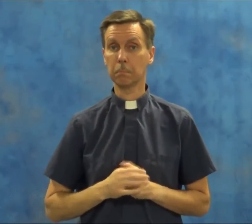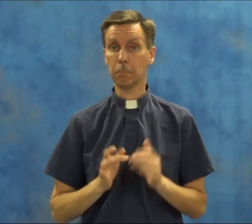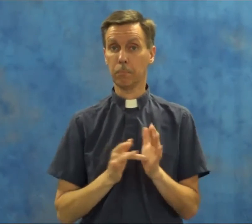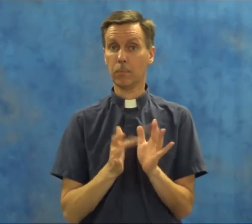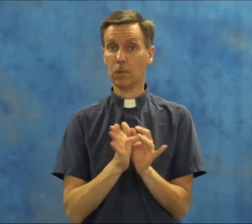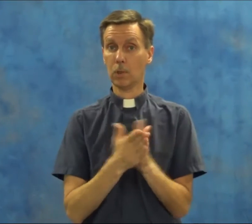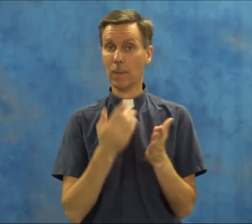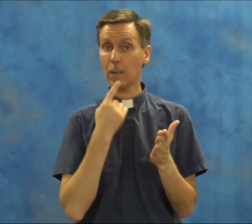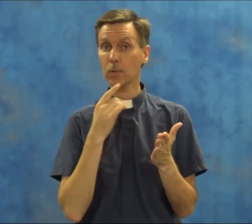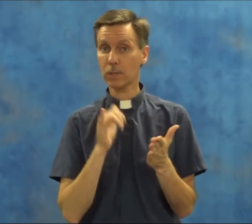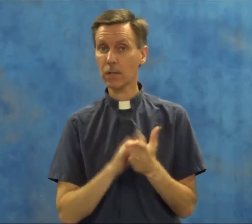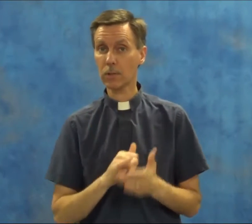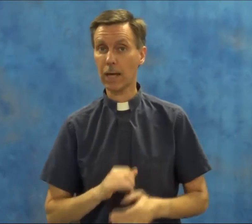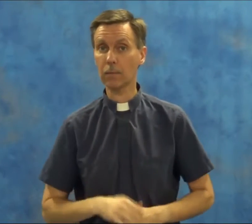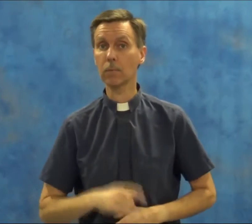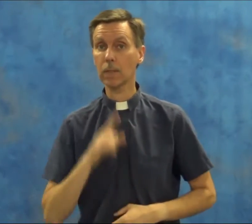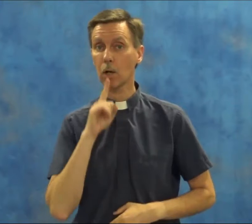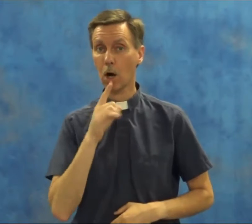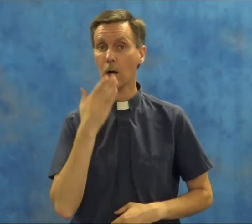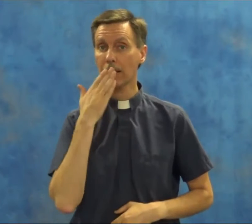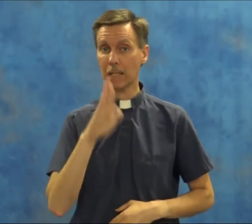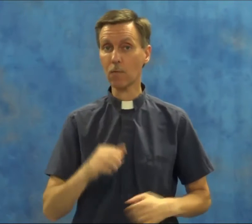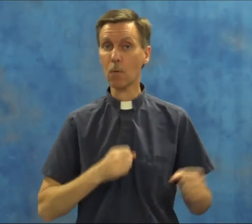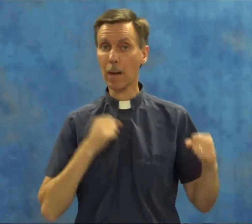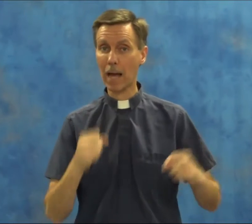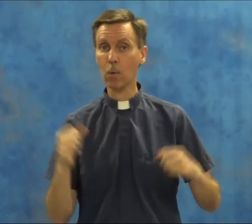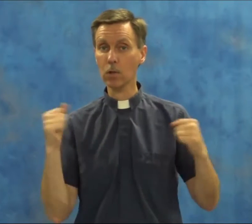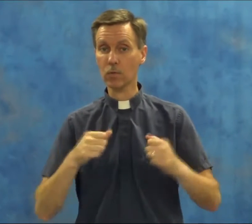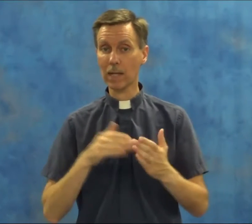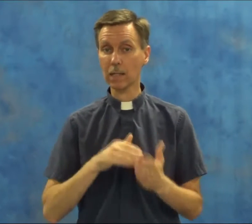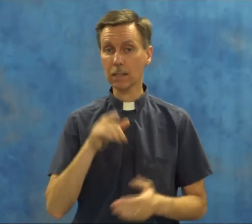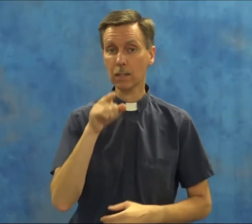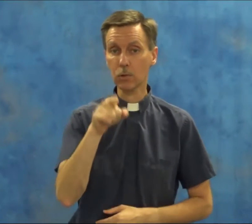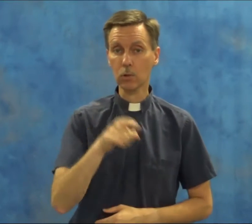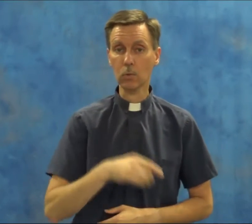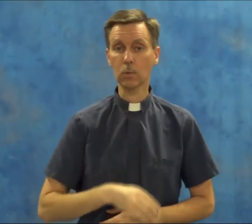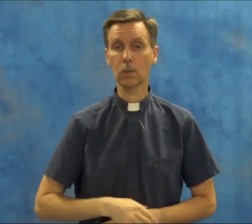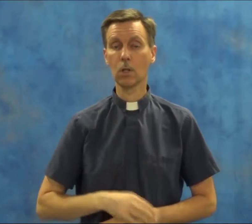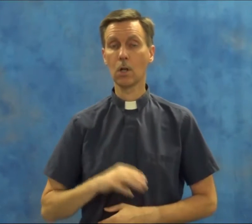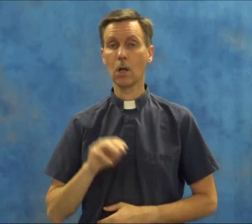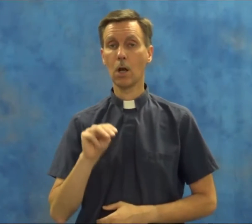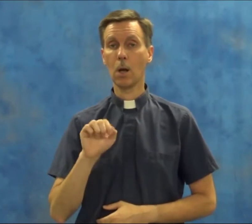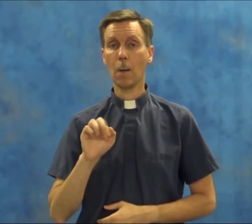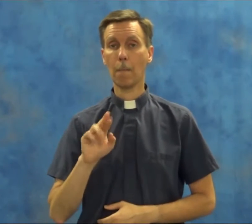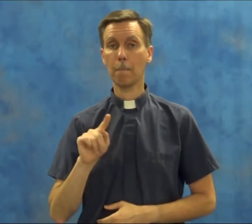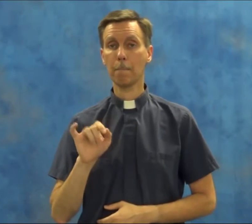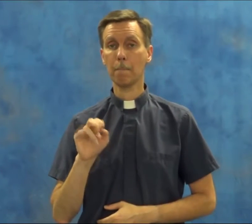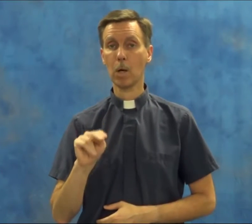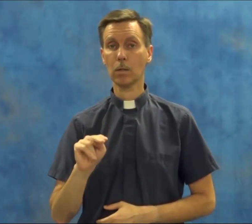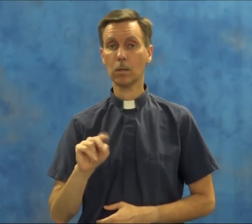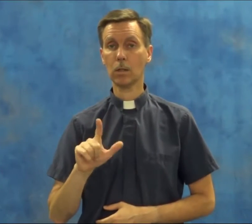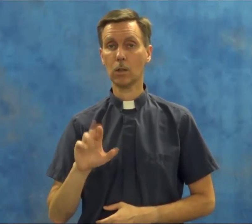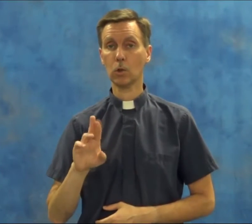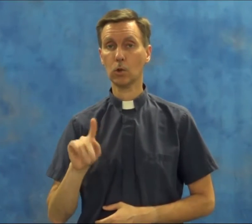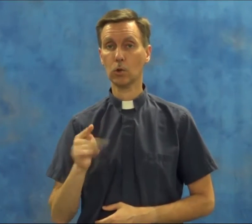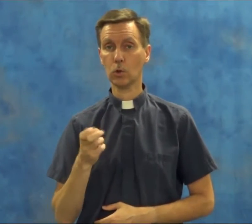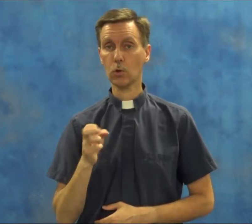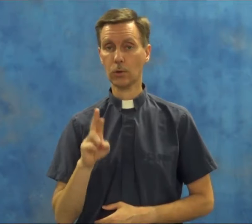The Bible says that there are evil powers fighting against you. Martin Luther